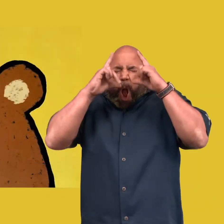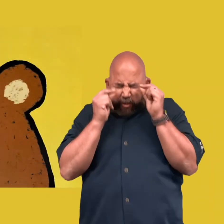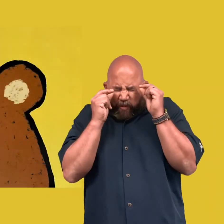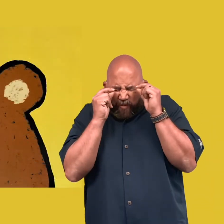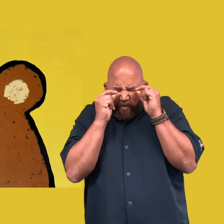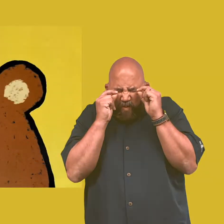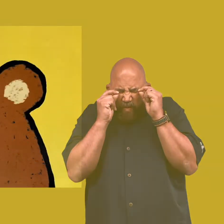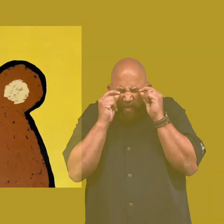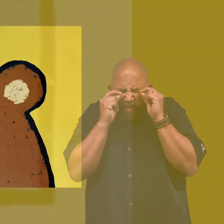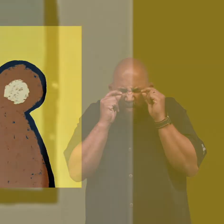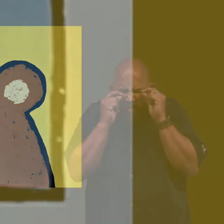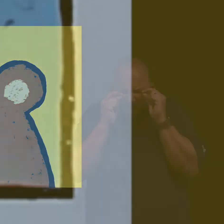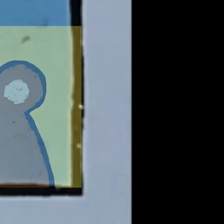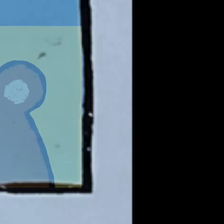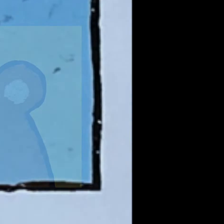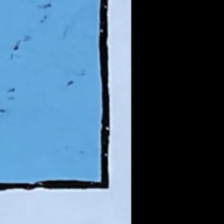Bear shut his eyes tight.